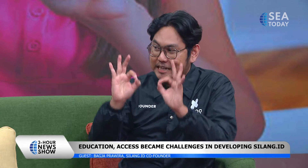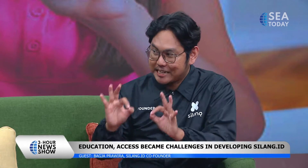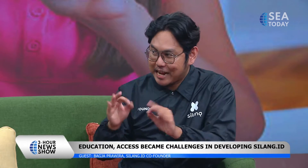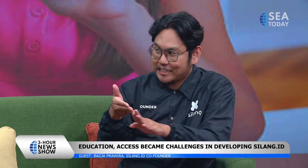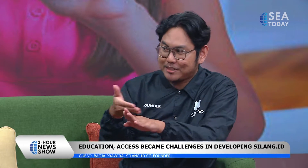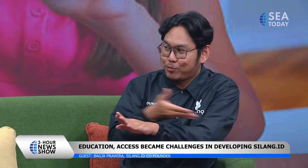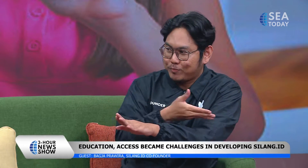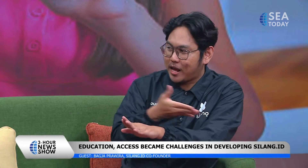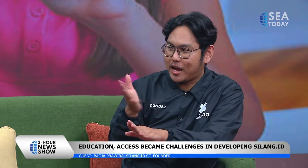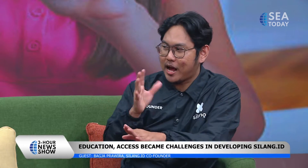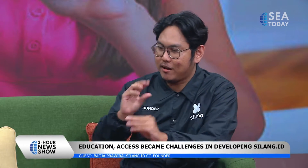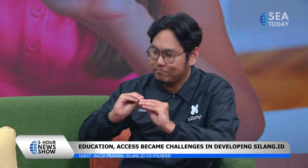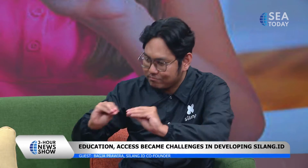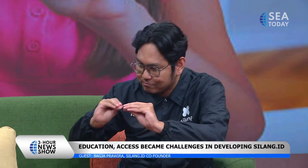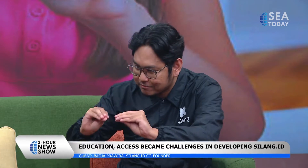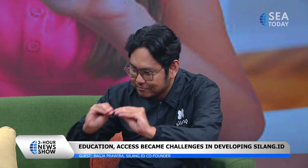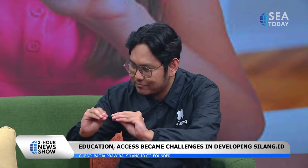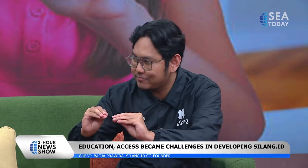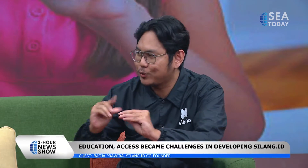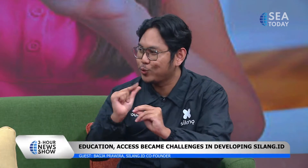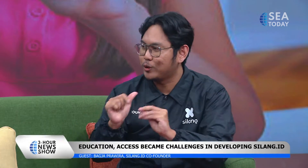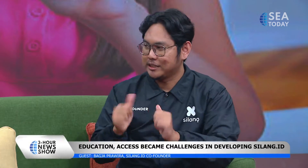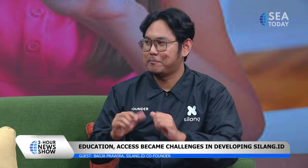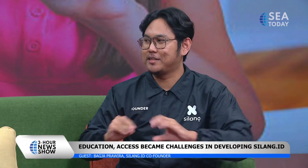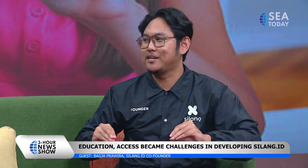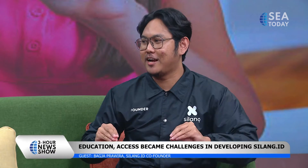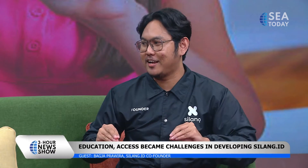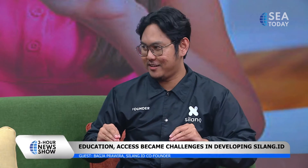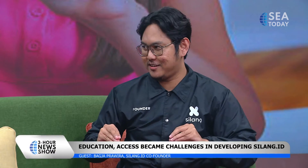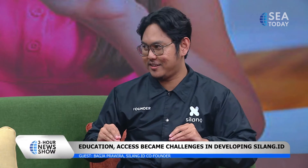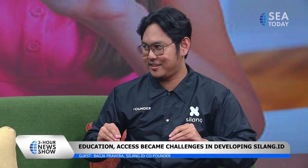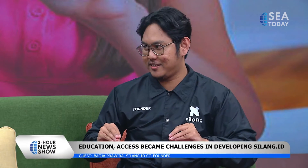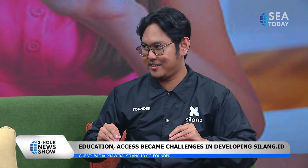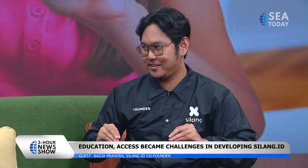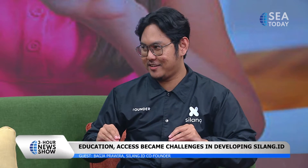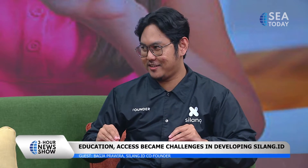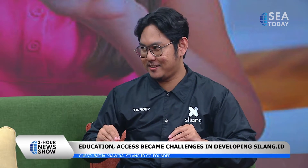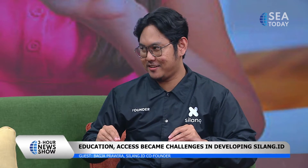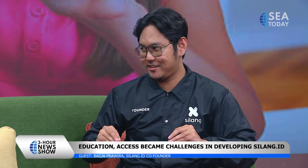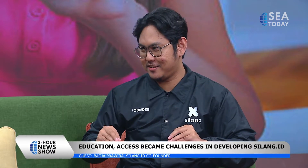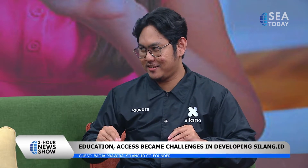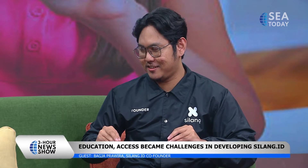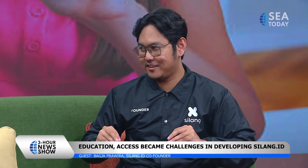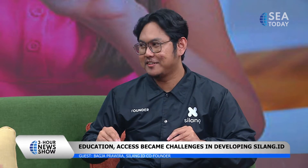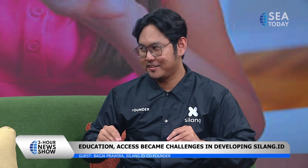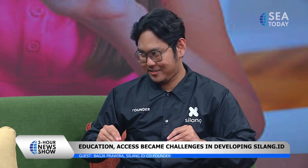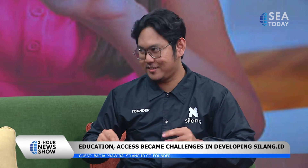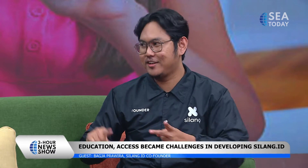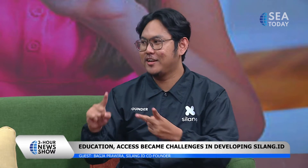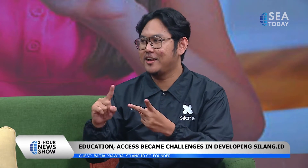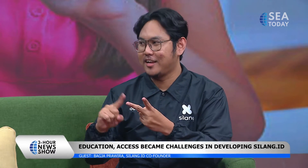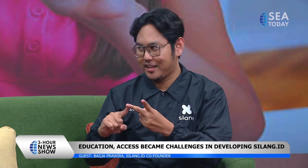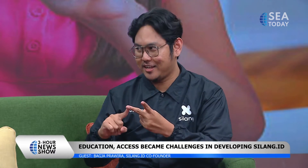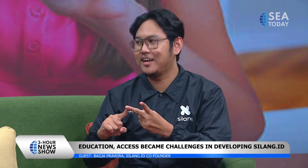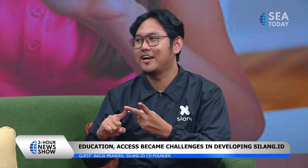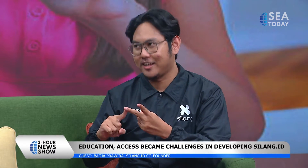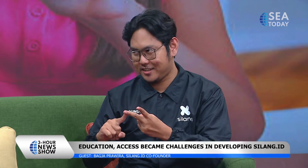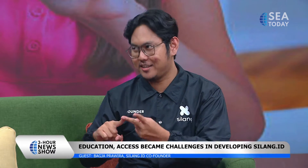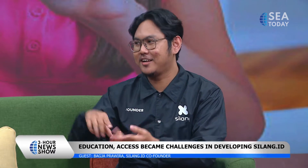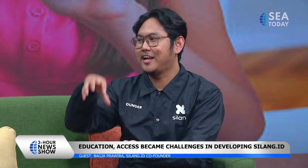because of because of the education for accessibility is but hasn't ready yet i see to accept them okay and